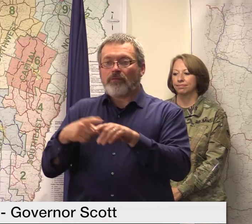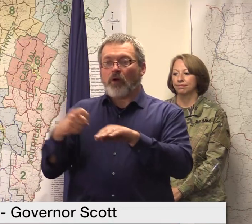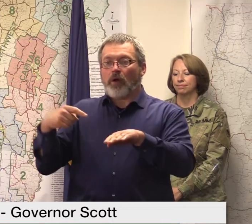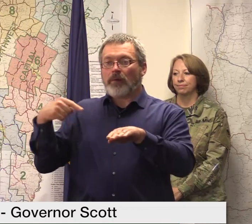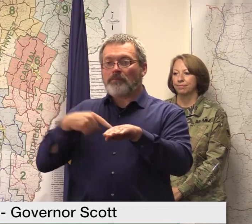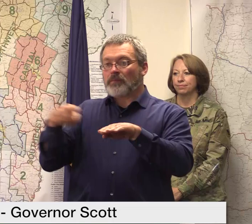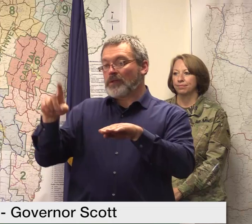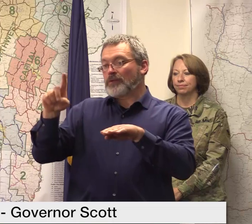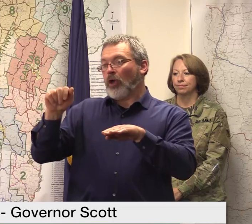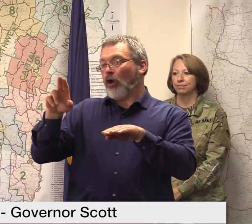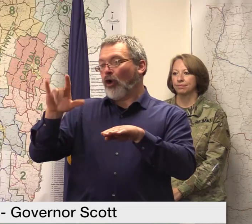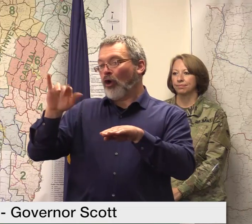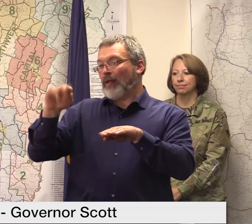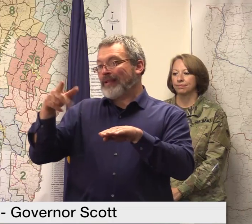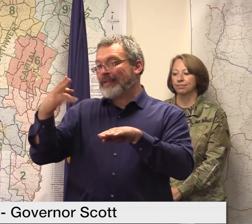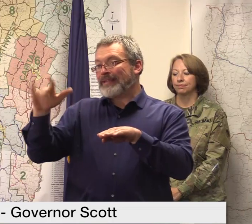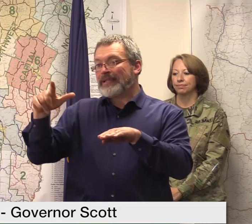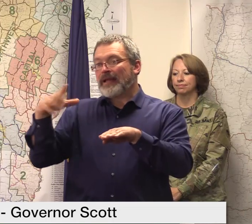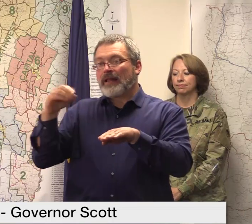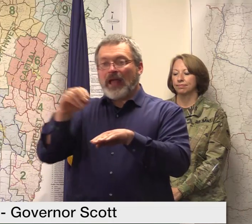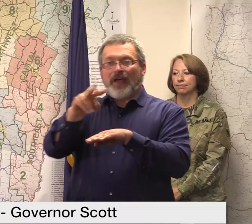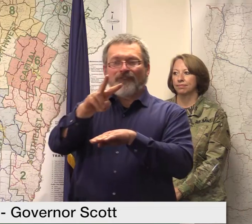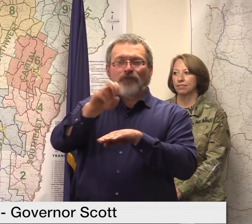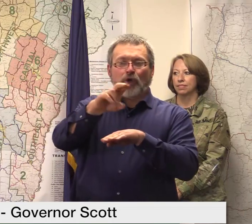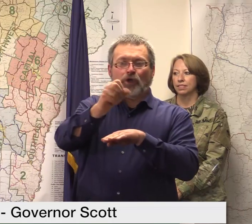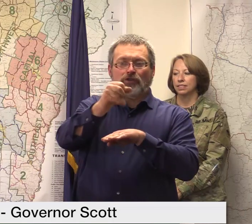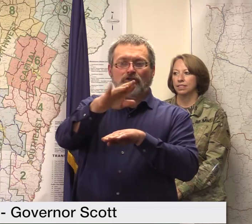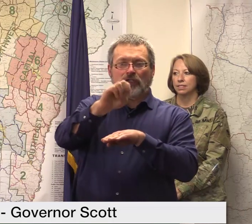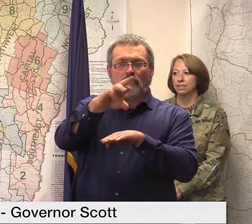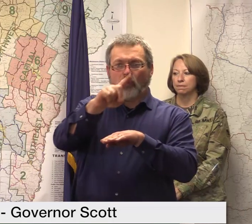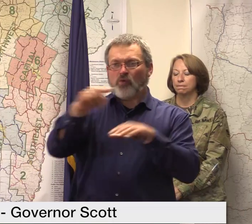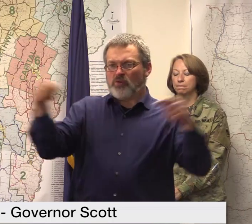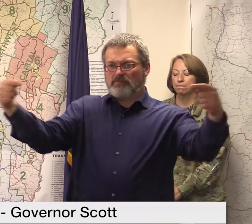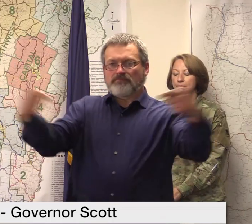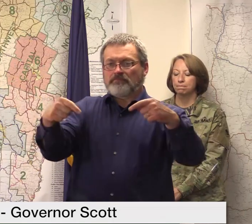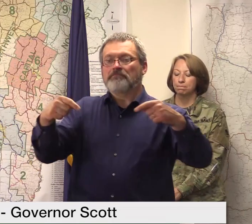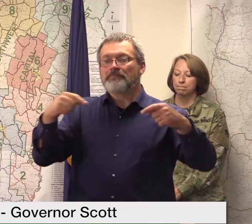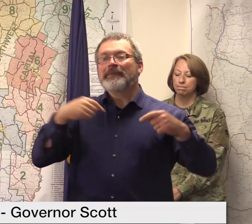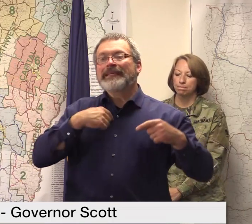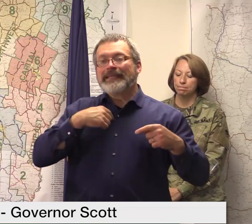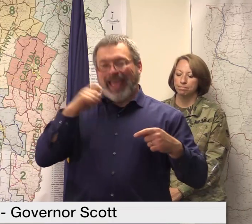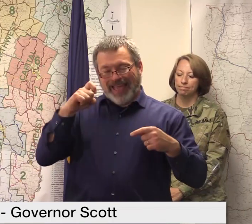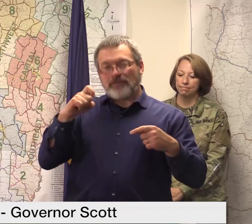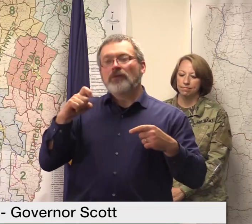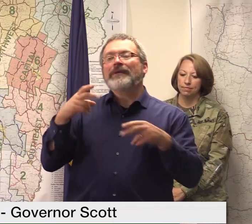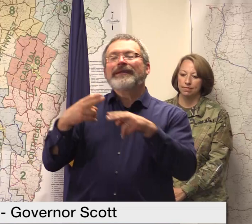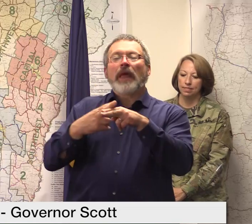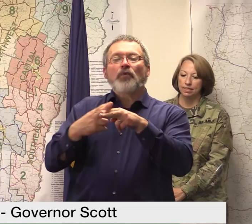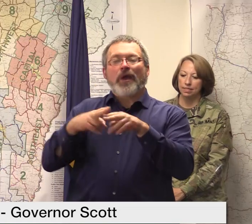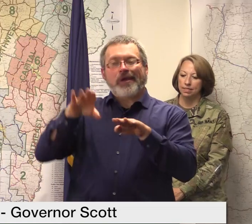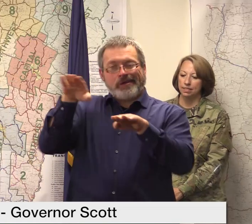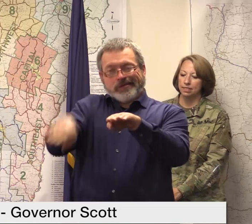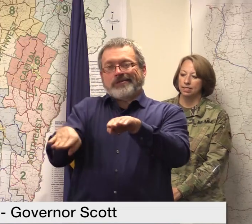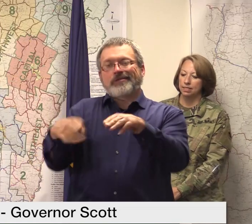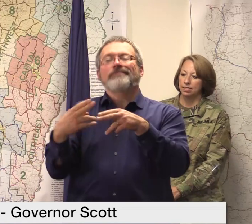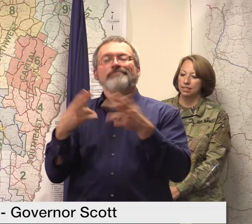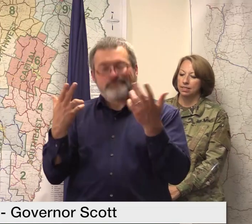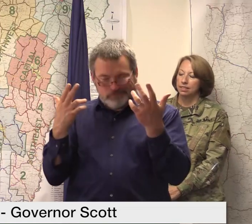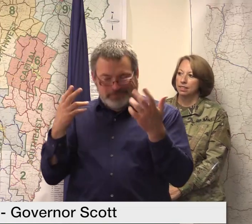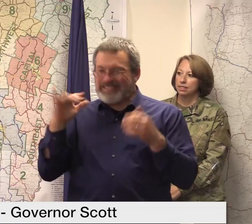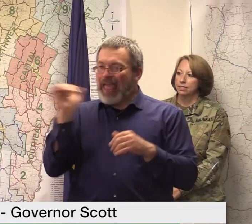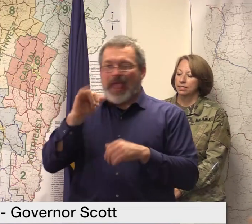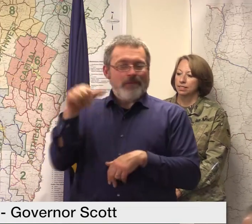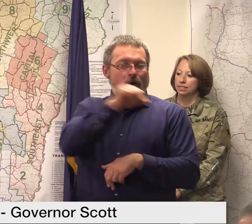again a temporary bridge structure will be brought in for that ten state roads remain